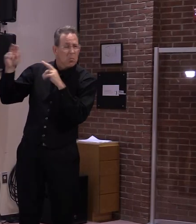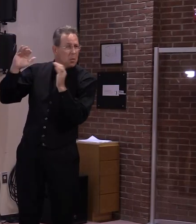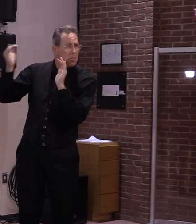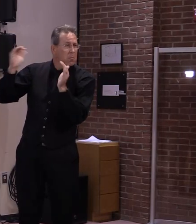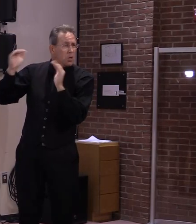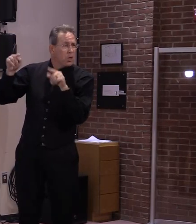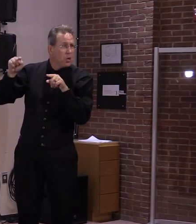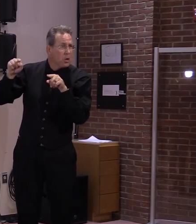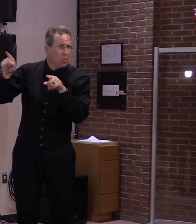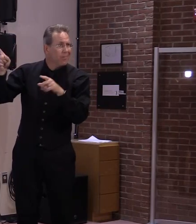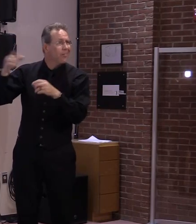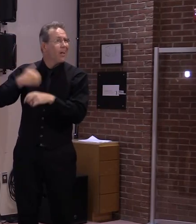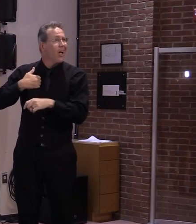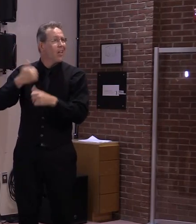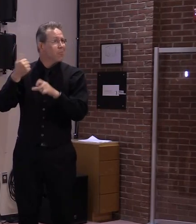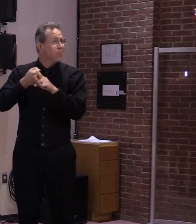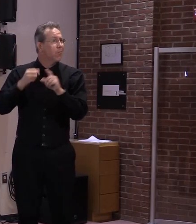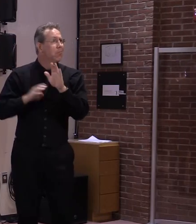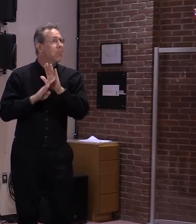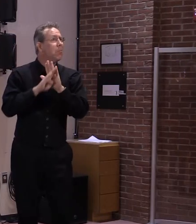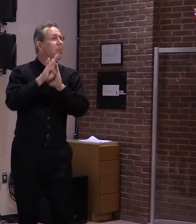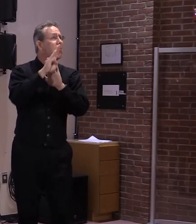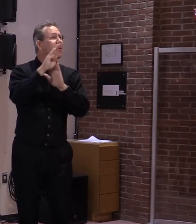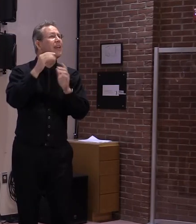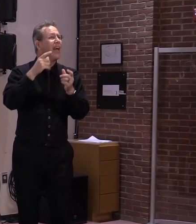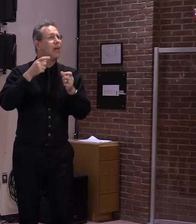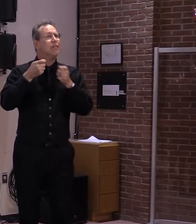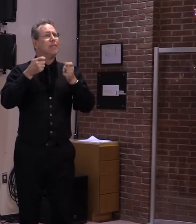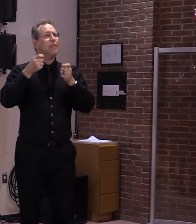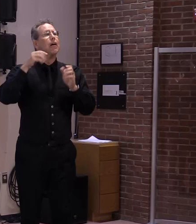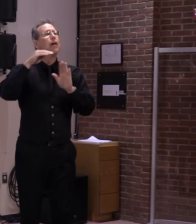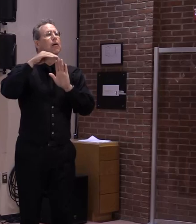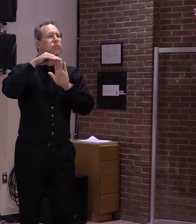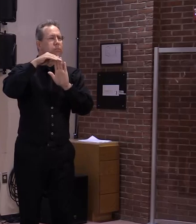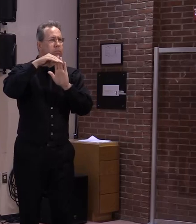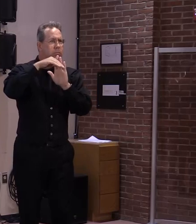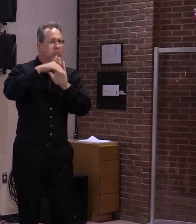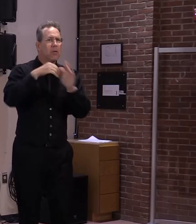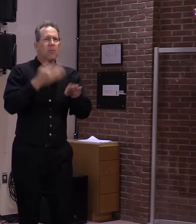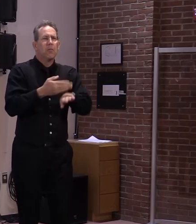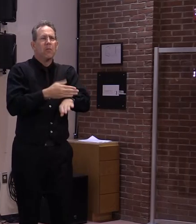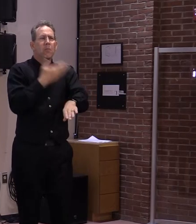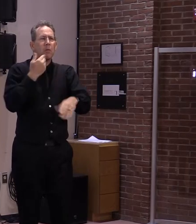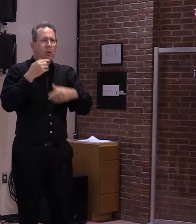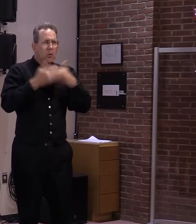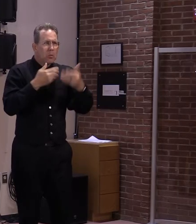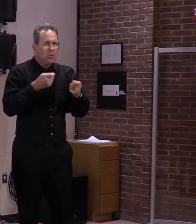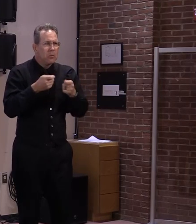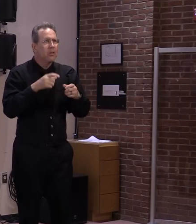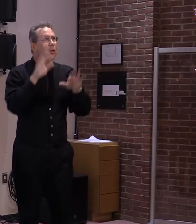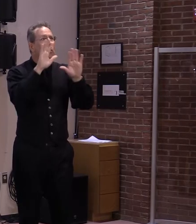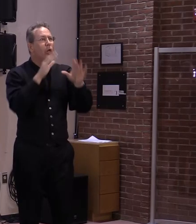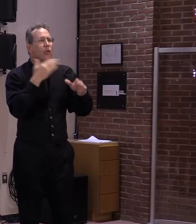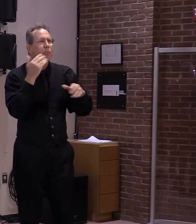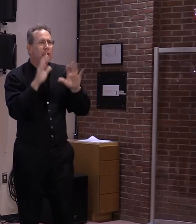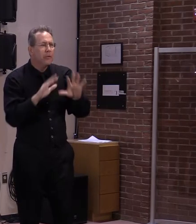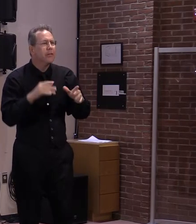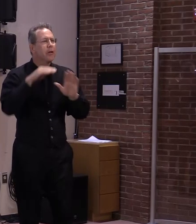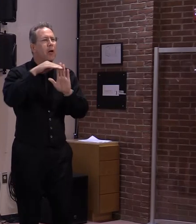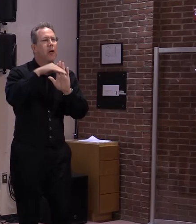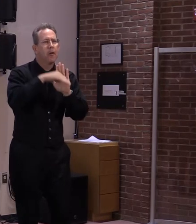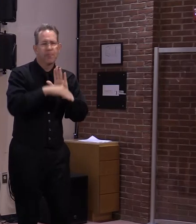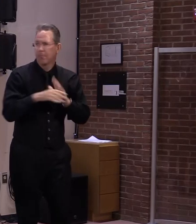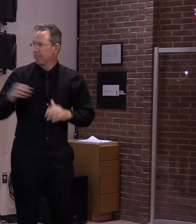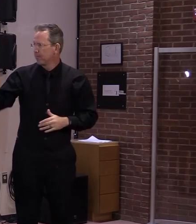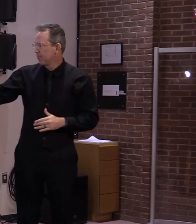rates and death rates reaching their highest point before improving late in the winter and early in the spring. But unlike the U